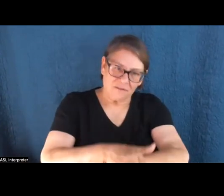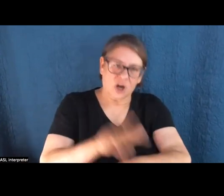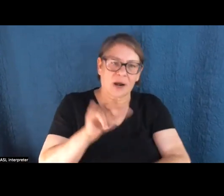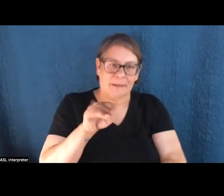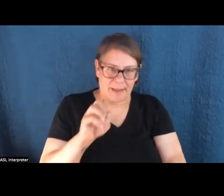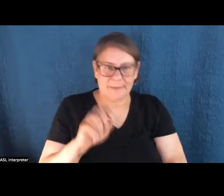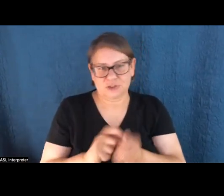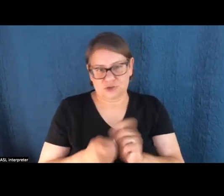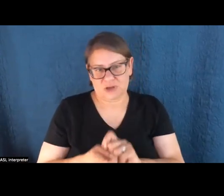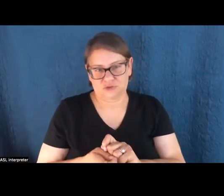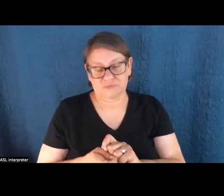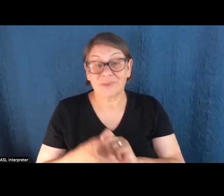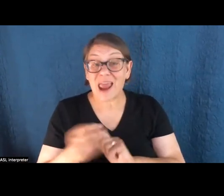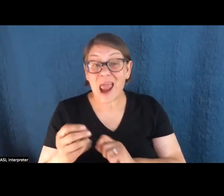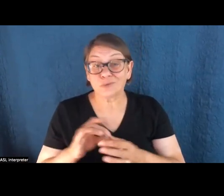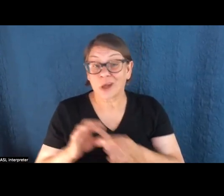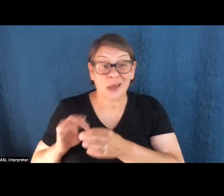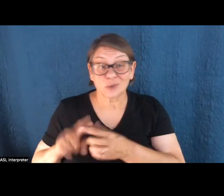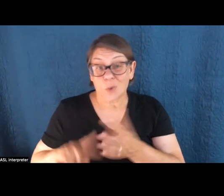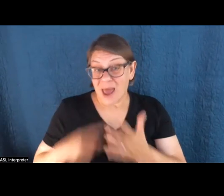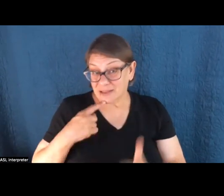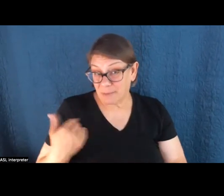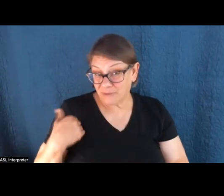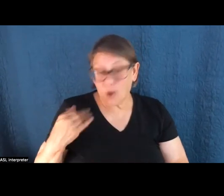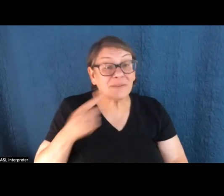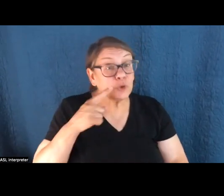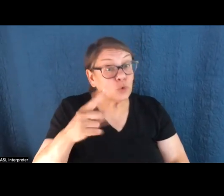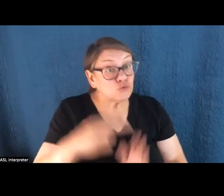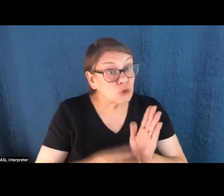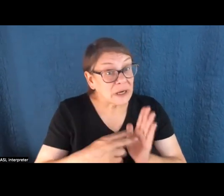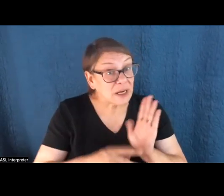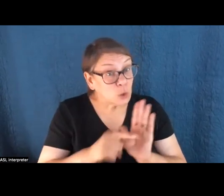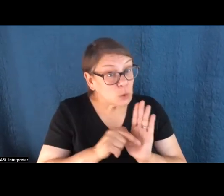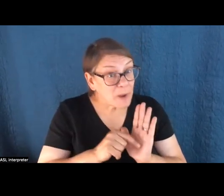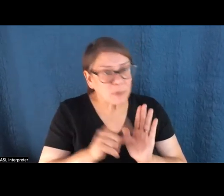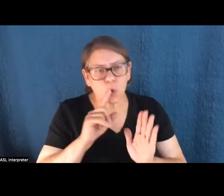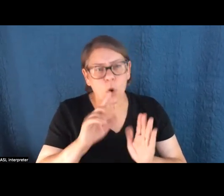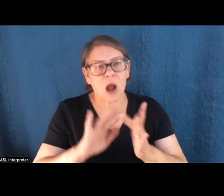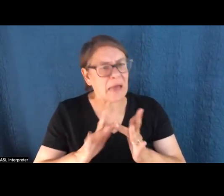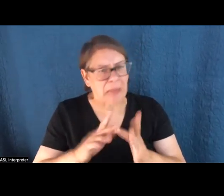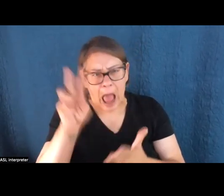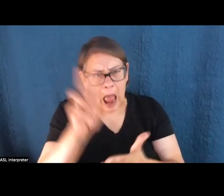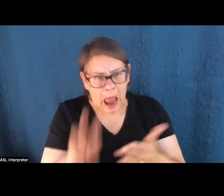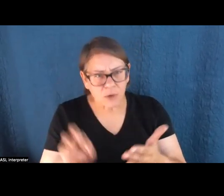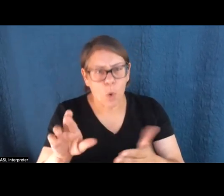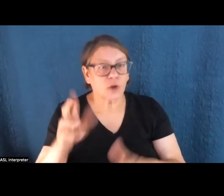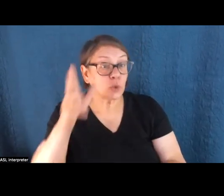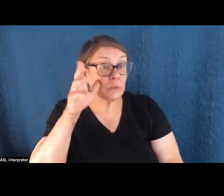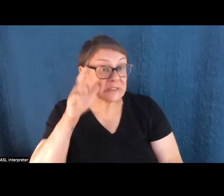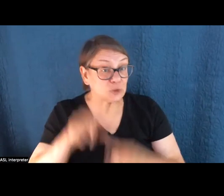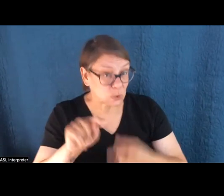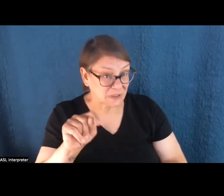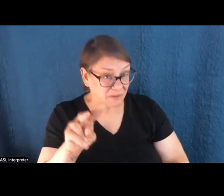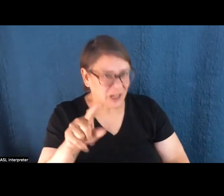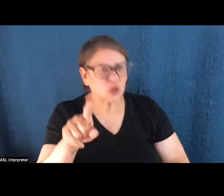And again, to go back to what I said earlier, if you're, you know, if you read newspapers or if you read the news online or if you watch the news on TV, you need to be